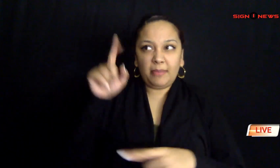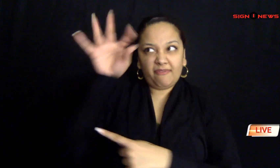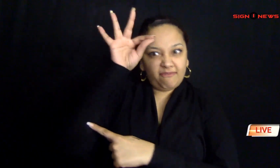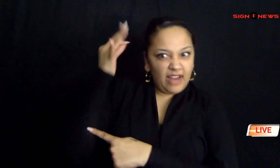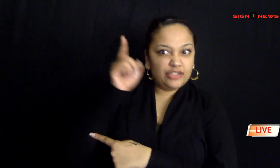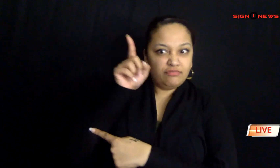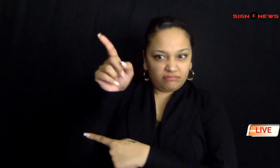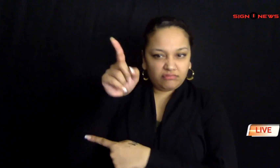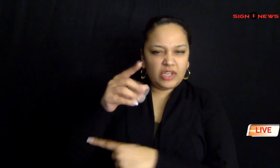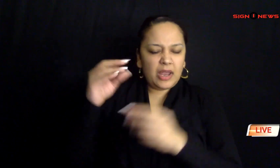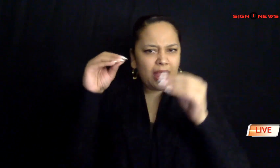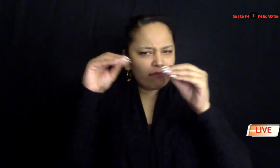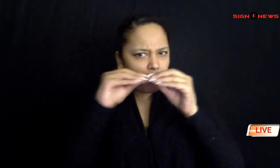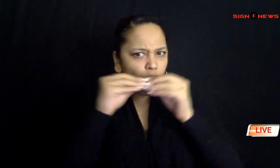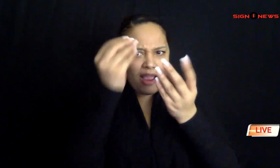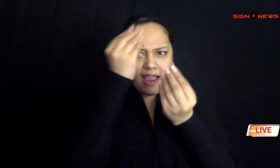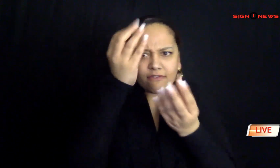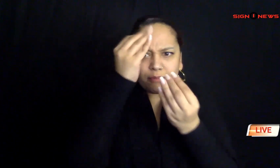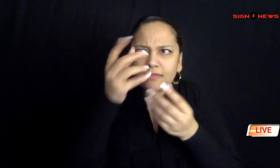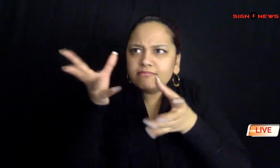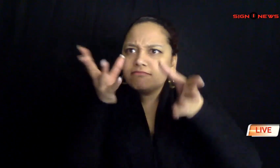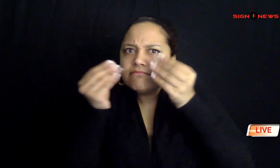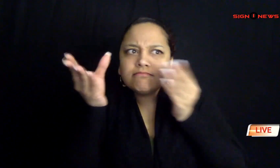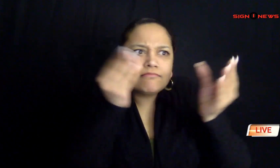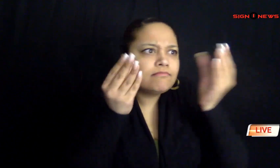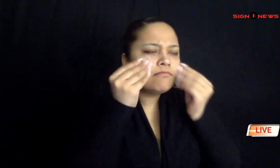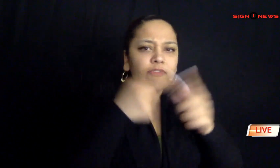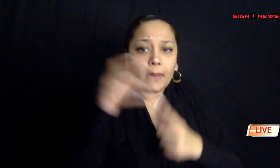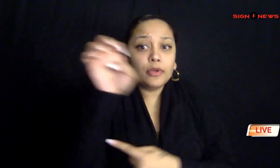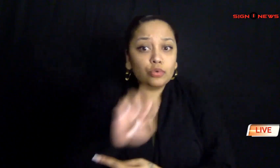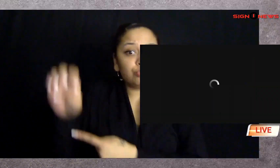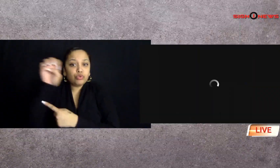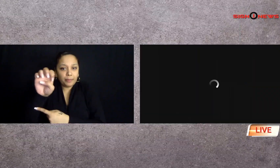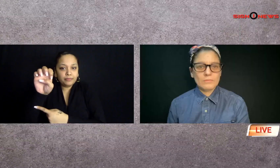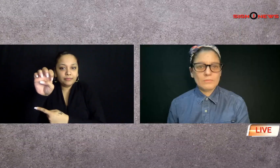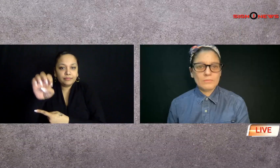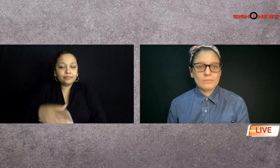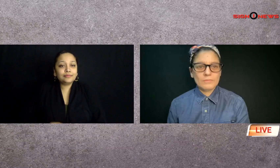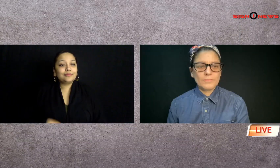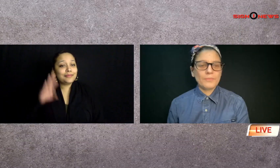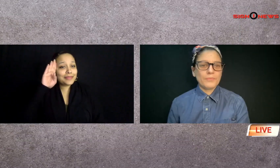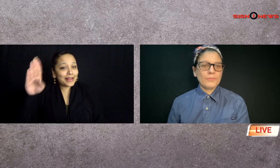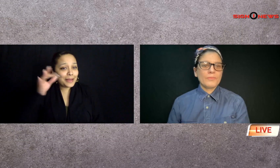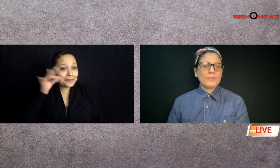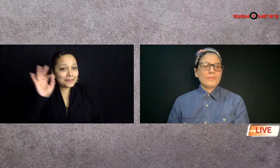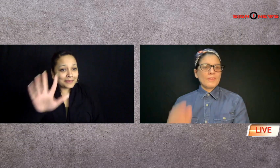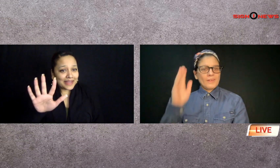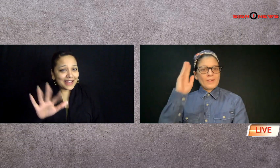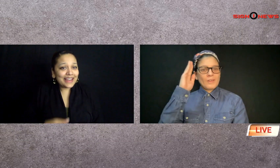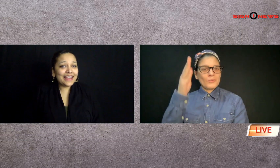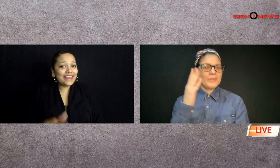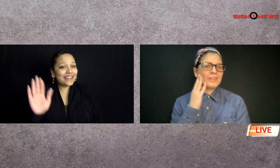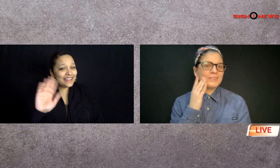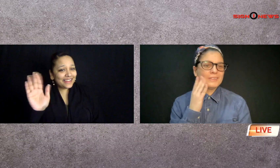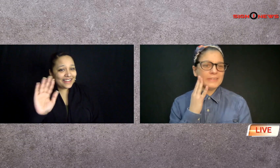Paloma Bojarnik joins us now from France with more information from Europe hi Mickey hi Gaytree